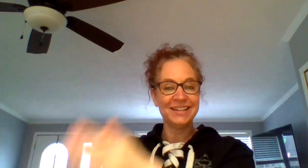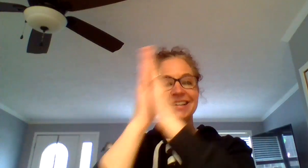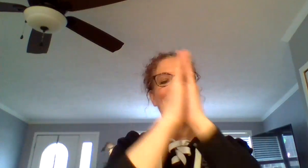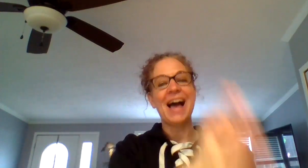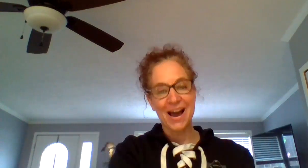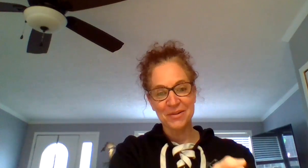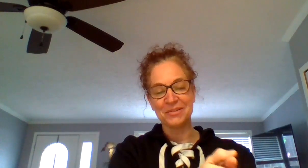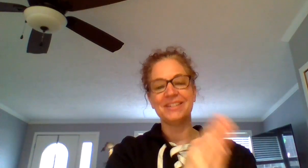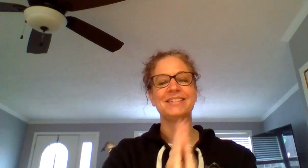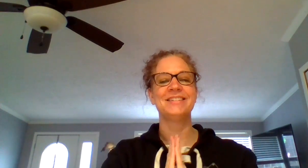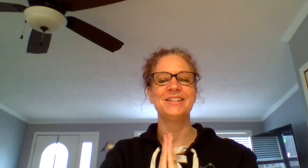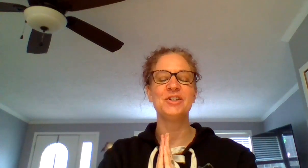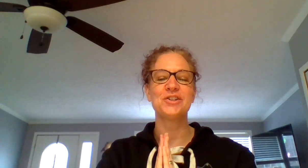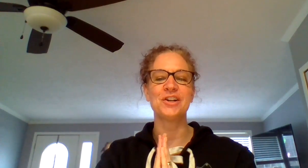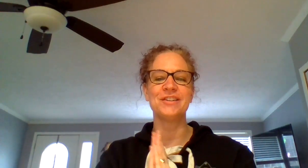D, ow. Your turn.